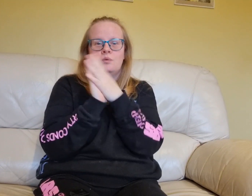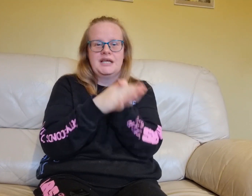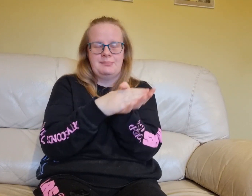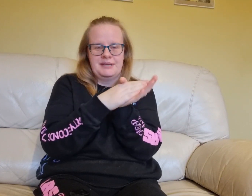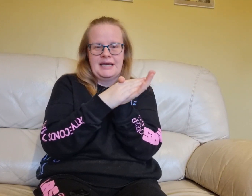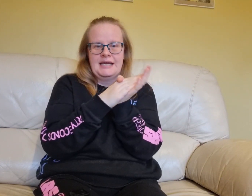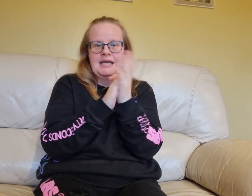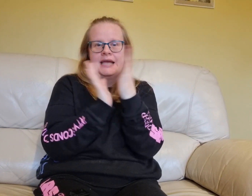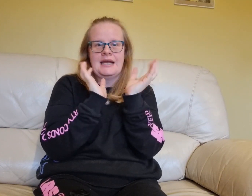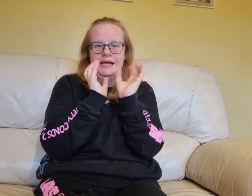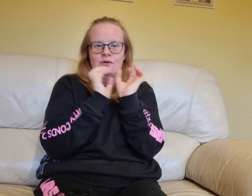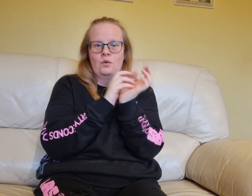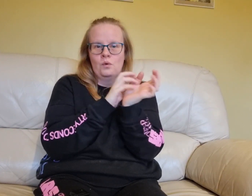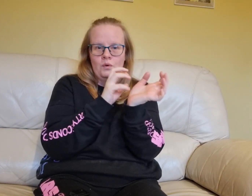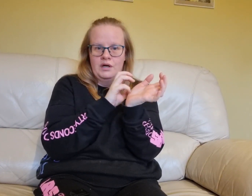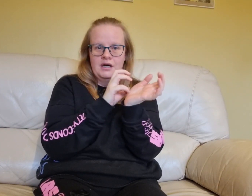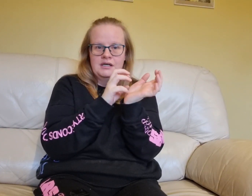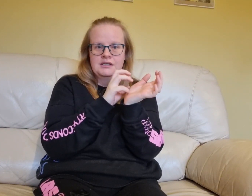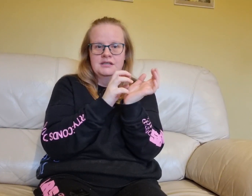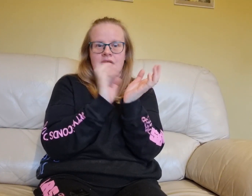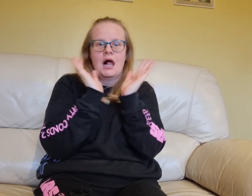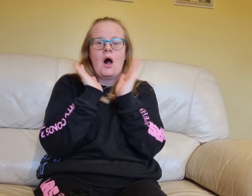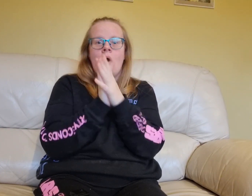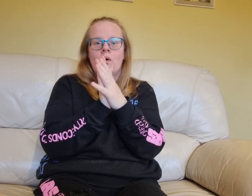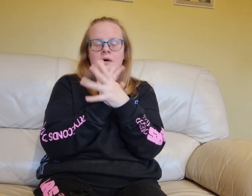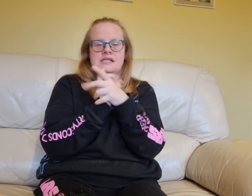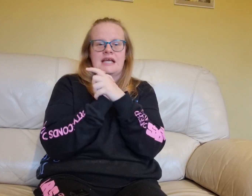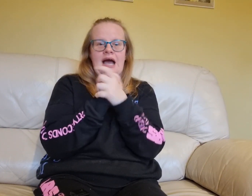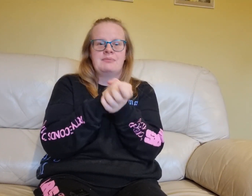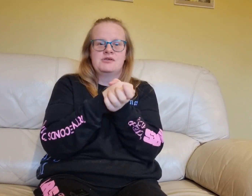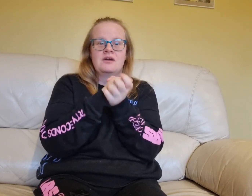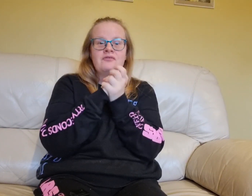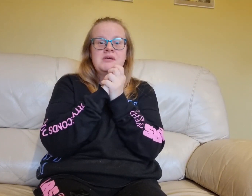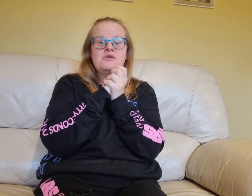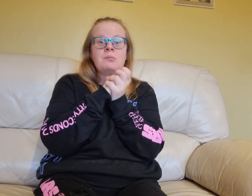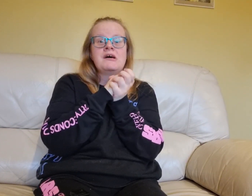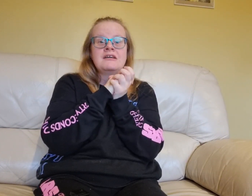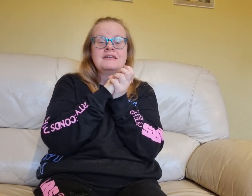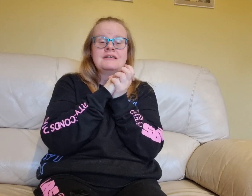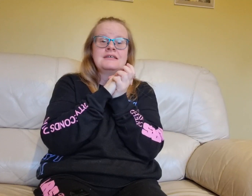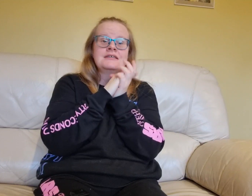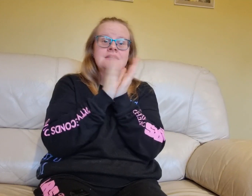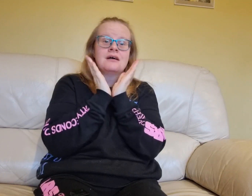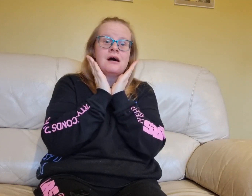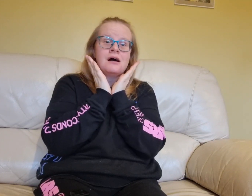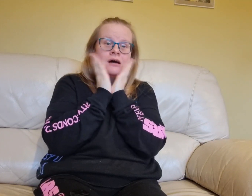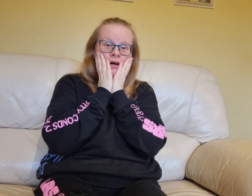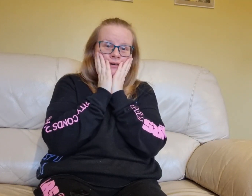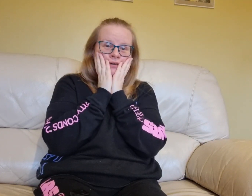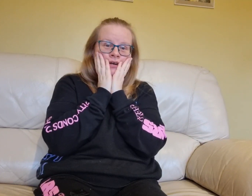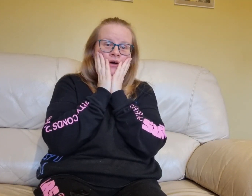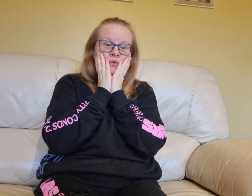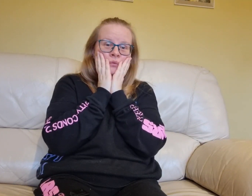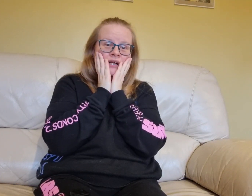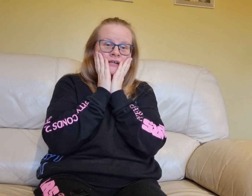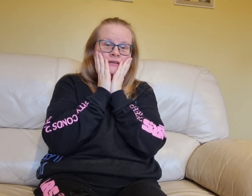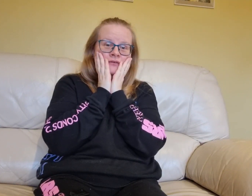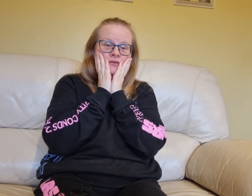weeping in a corner, oh, and to cap it all off, we saw Bernard, oh, good old Wilf,